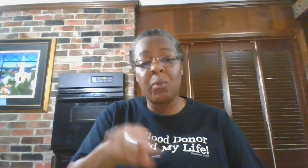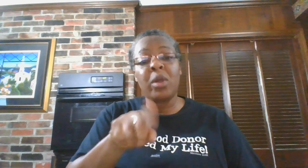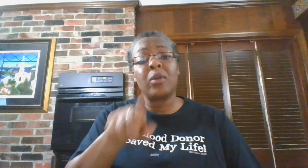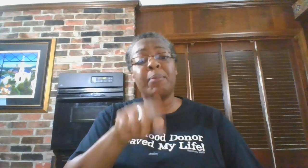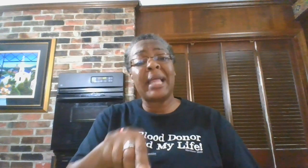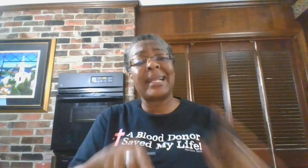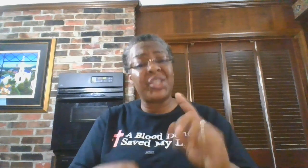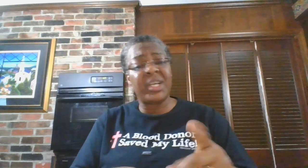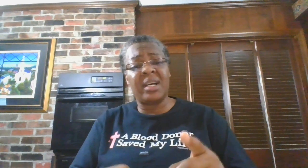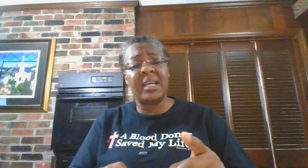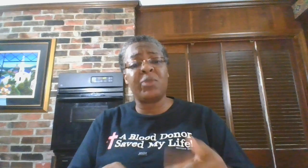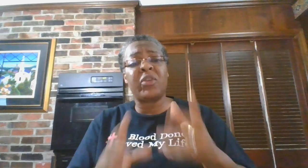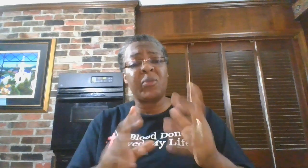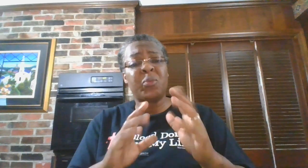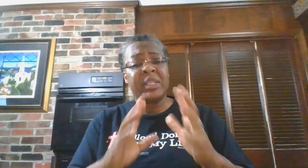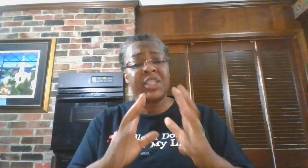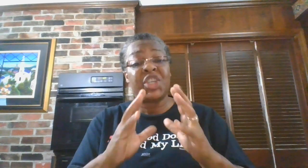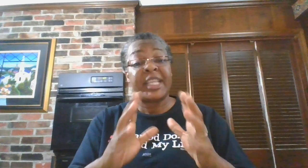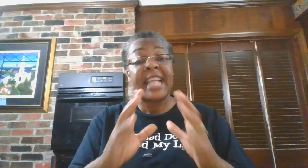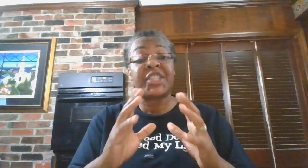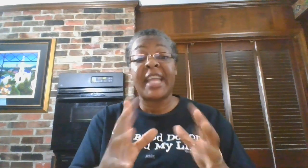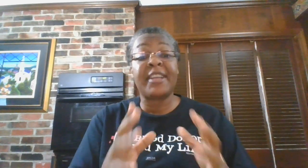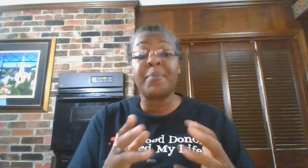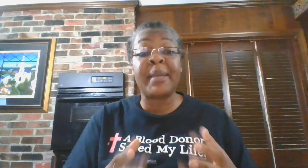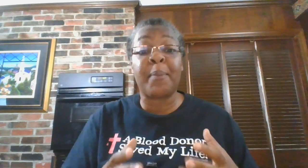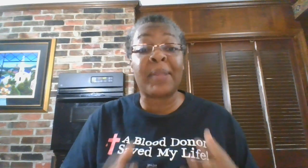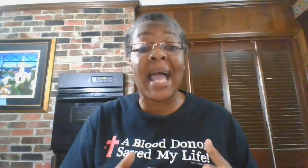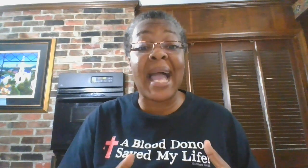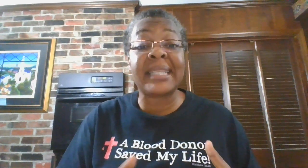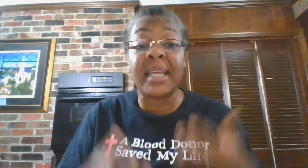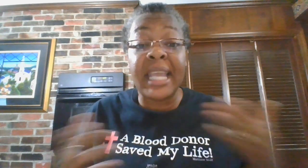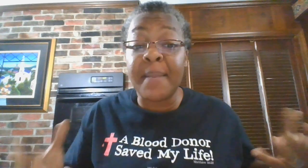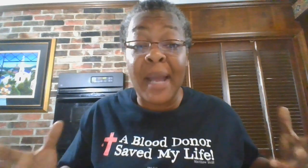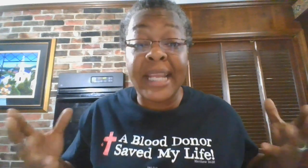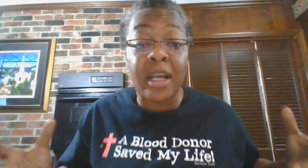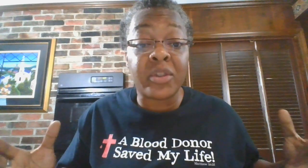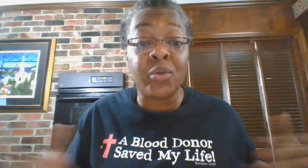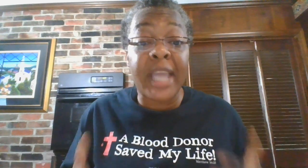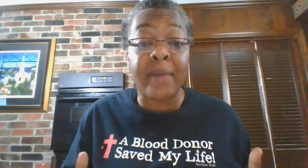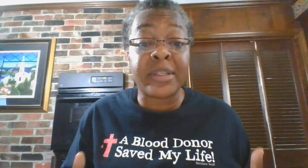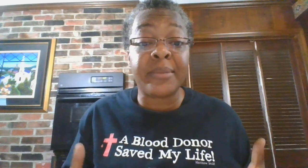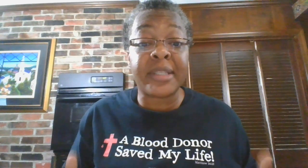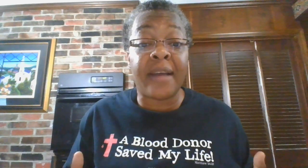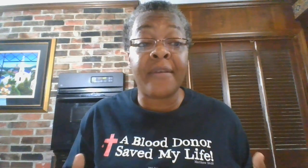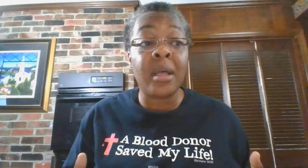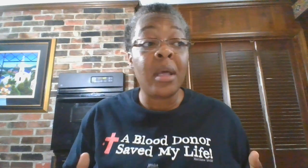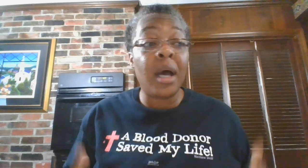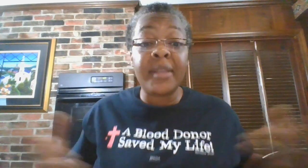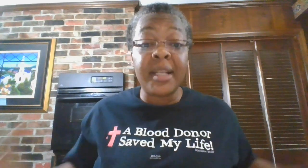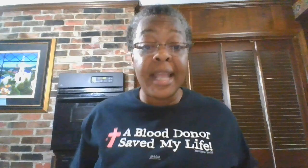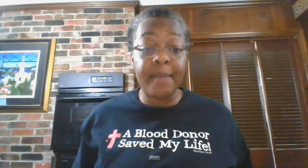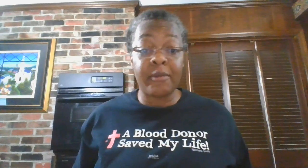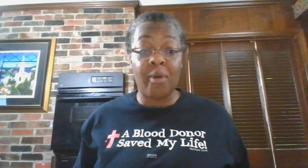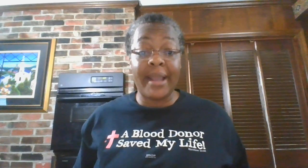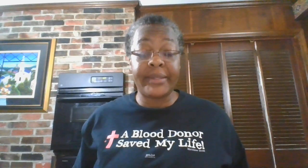we're going to apply to John, what should that standard be applied to anybody else who carries himself under the name of Christ?